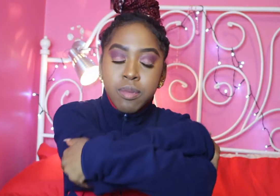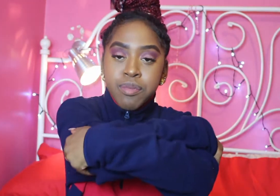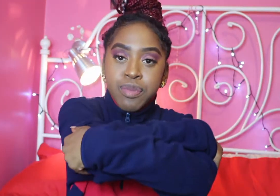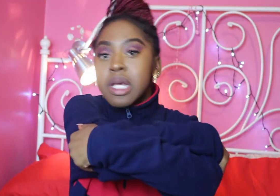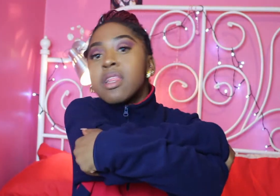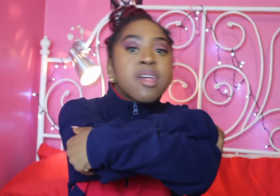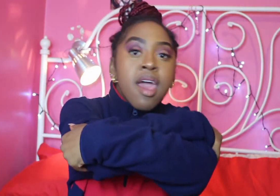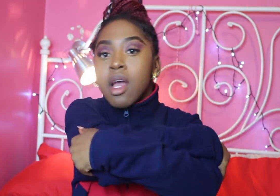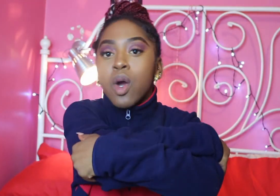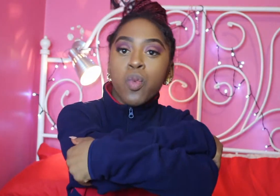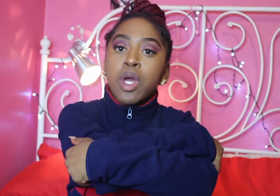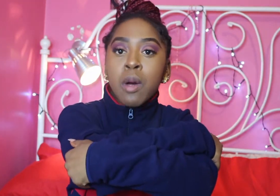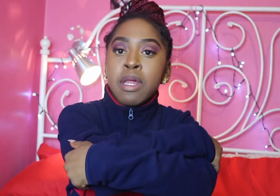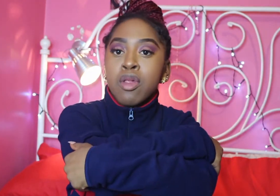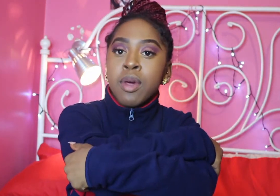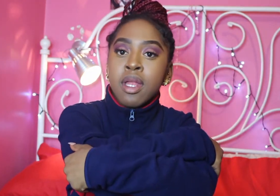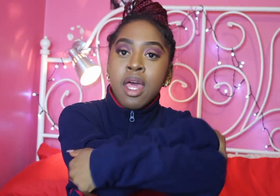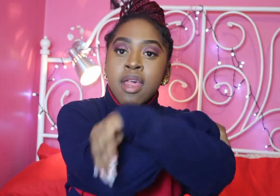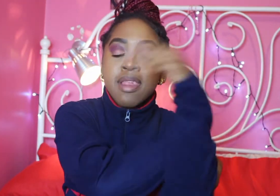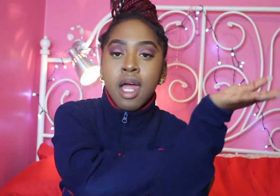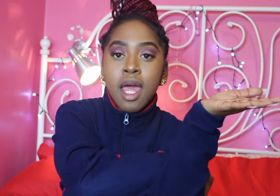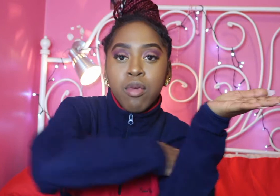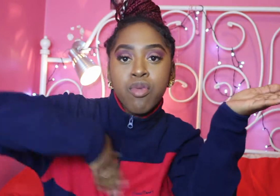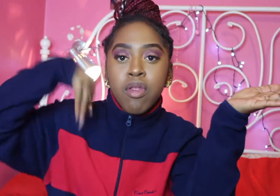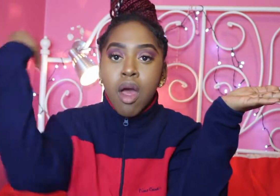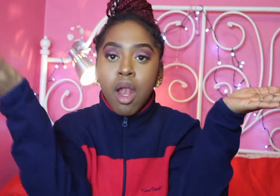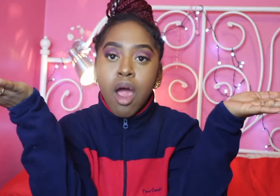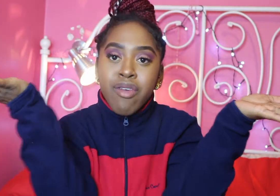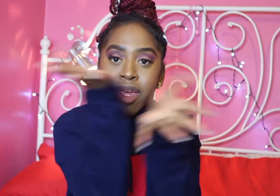Boom today, we're gonna be doing sign language with L'Oreal